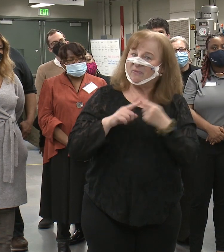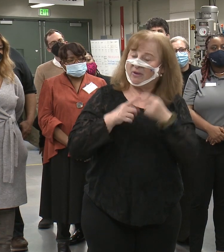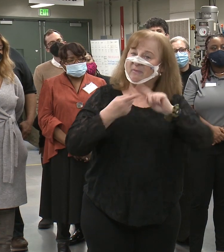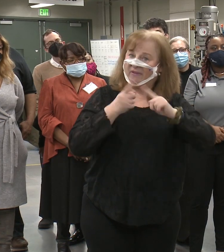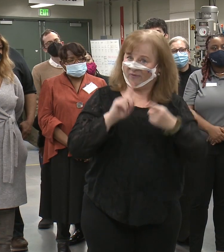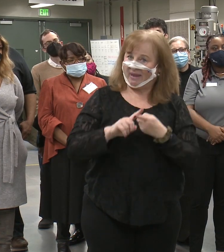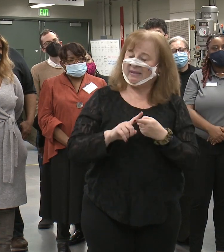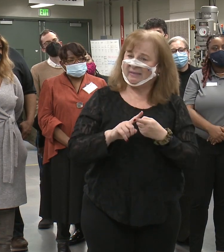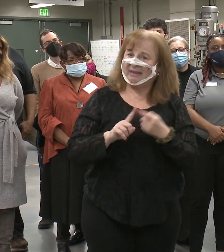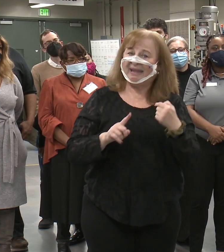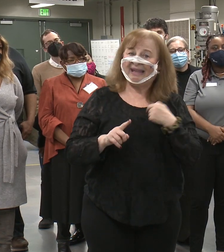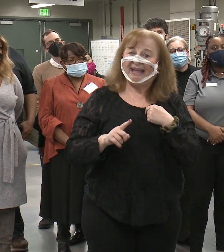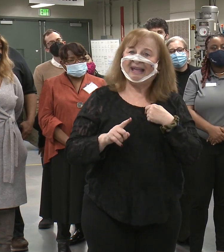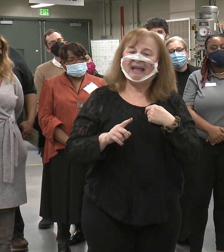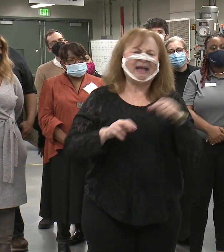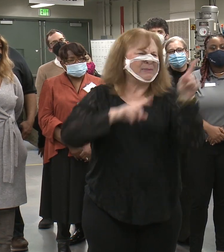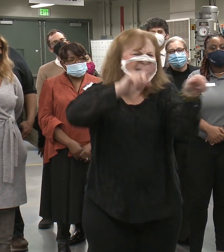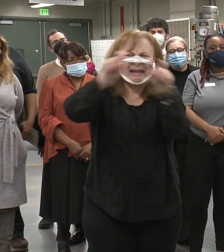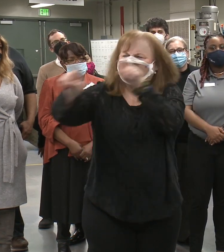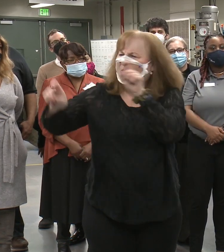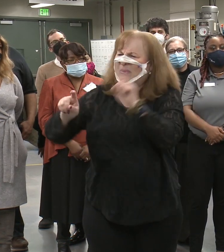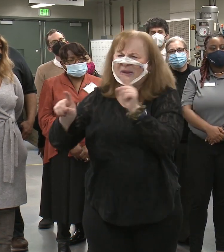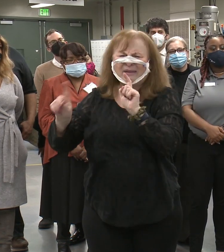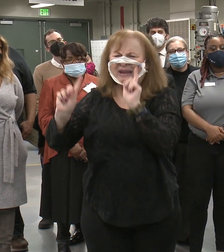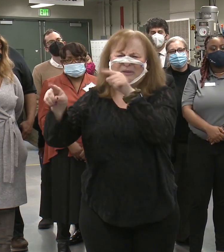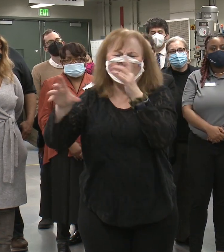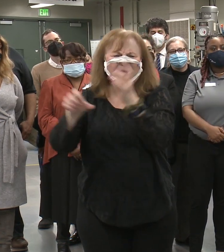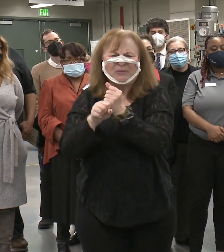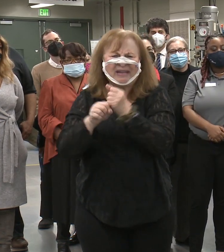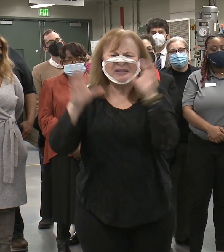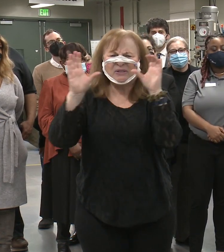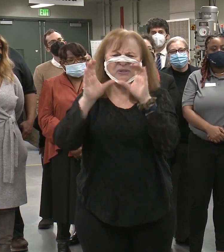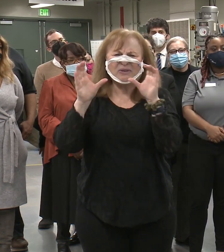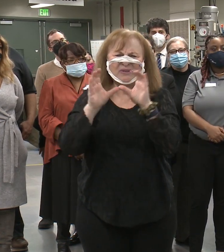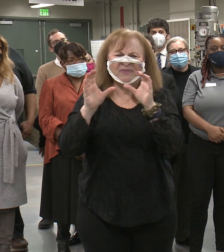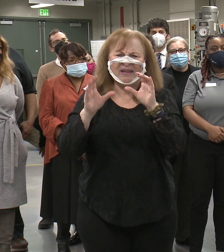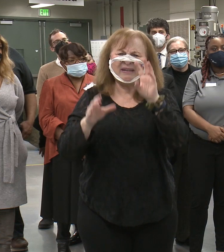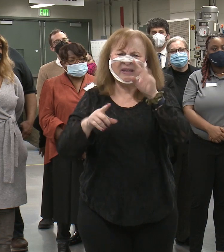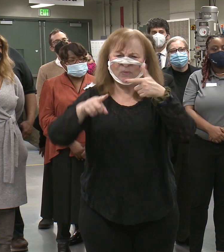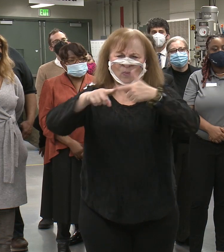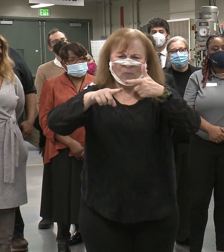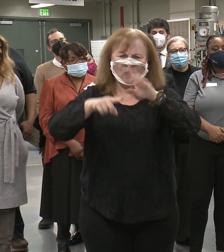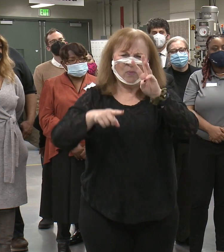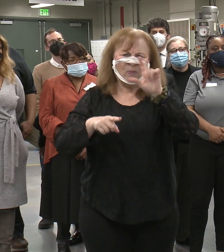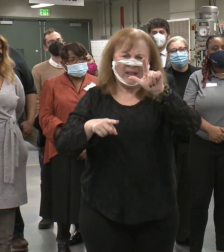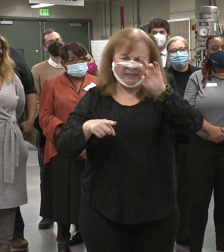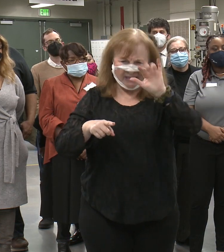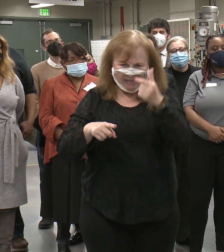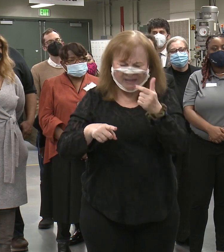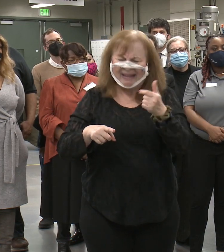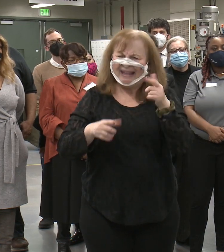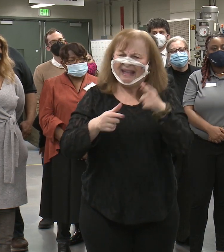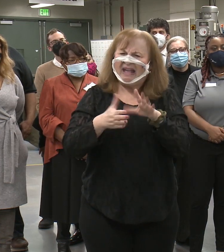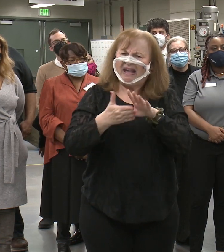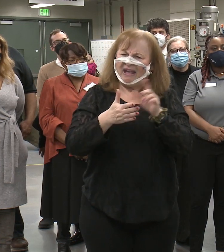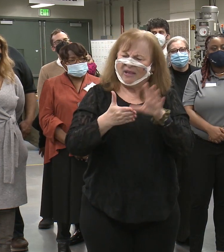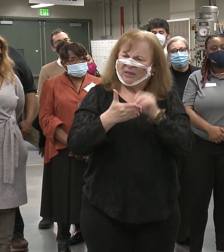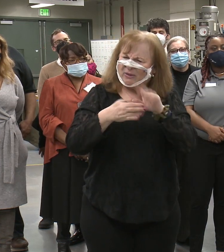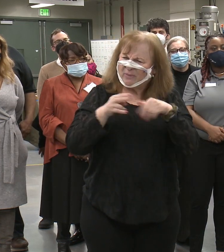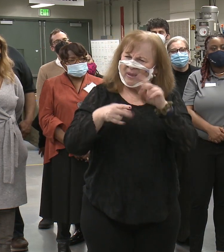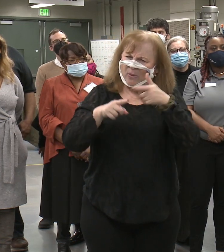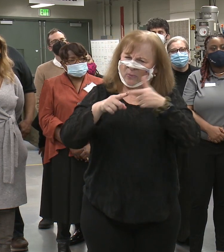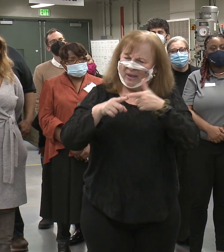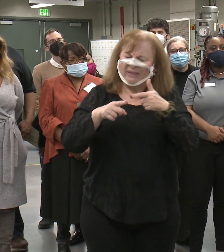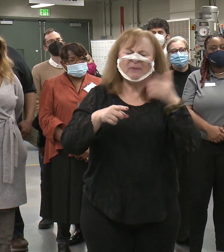friend. I was asking around, asking people, where could I go to get certified in welding? I first learned about welding from the time I